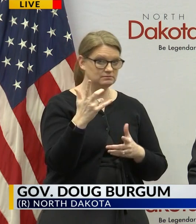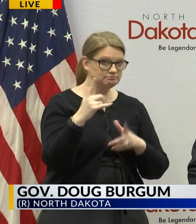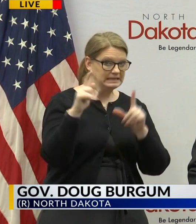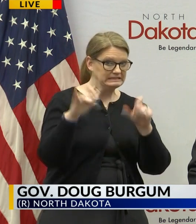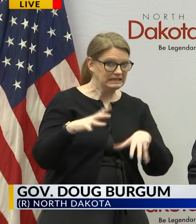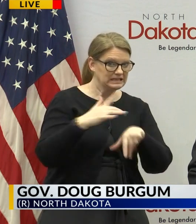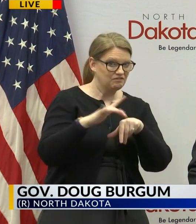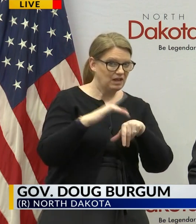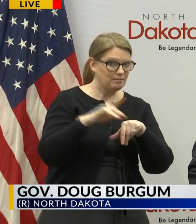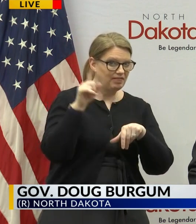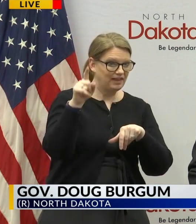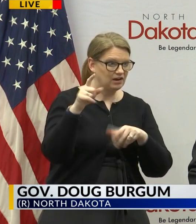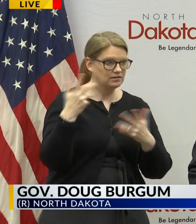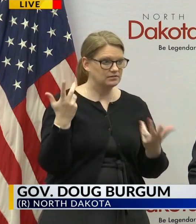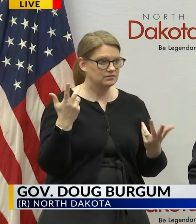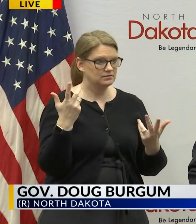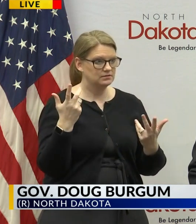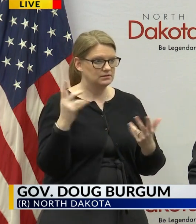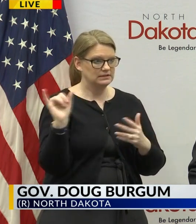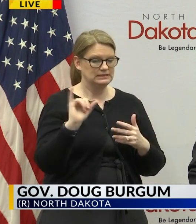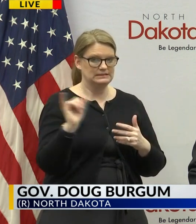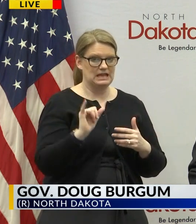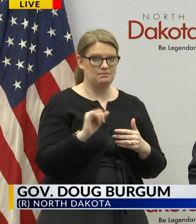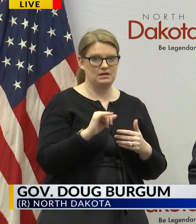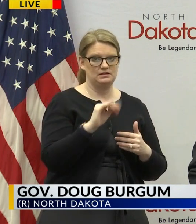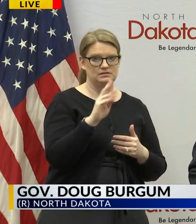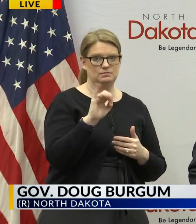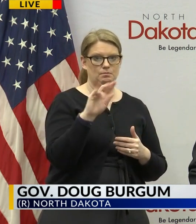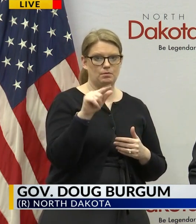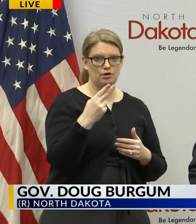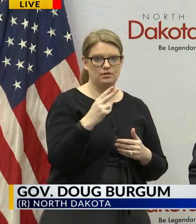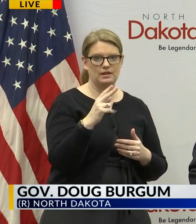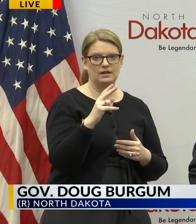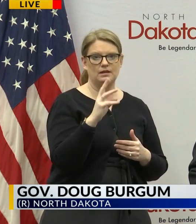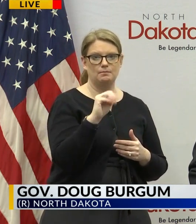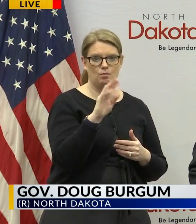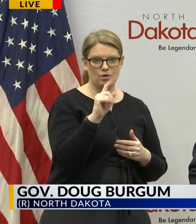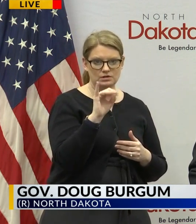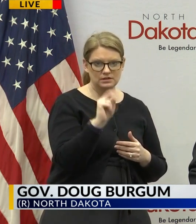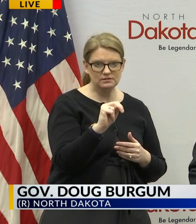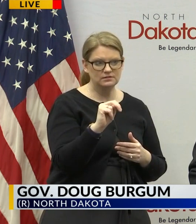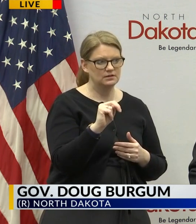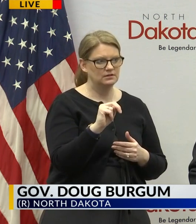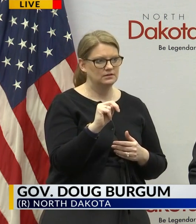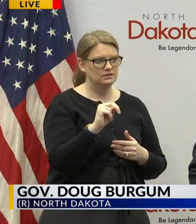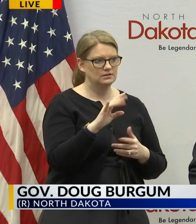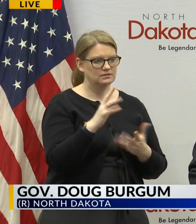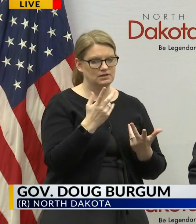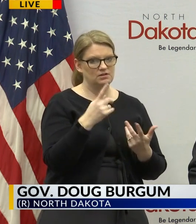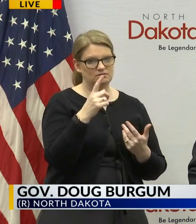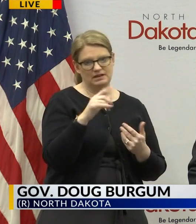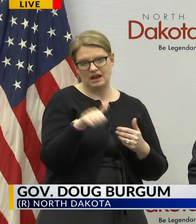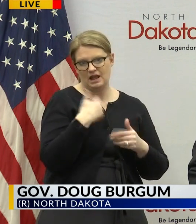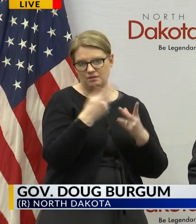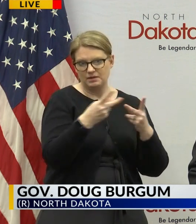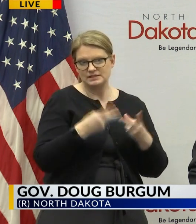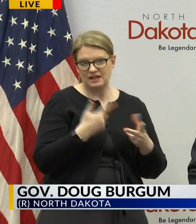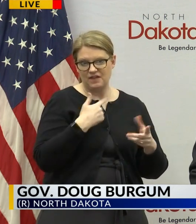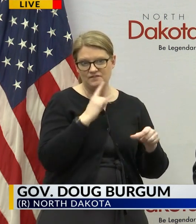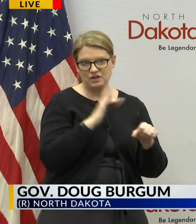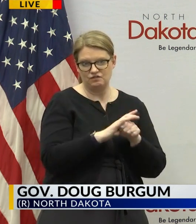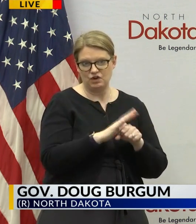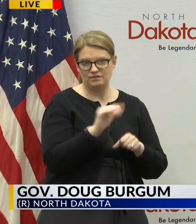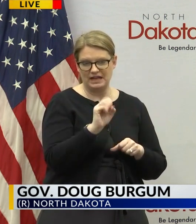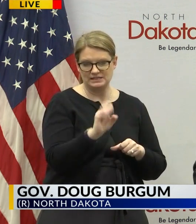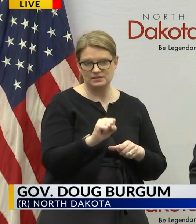available there in the way that there is in early county morgan county cast county and everywhere else that there have been confirmed cases question